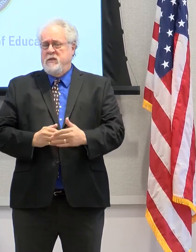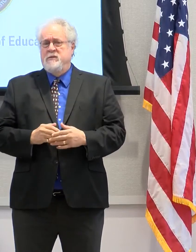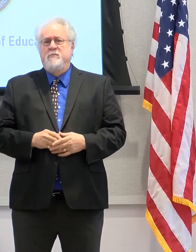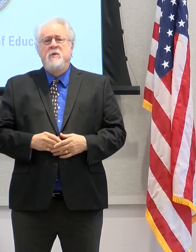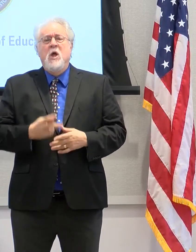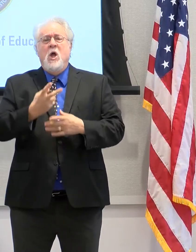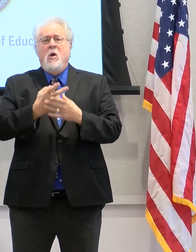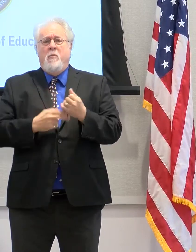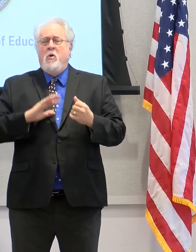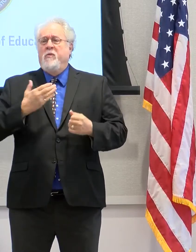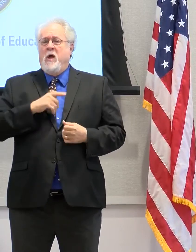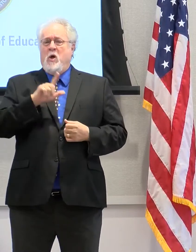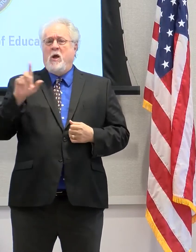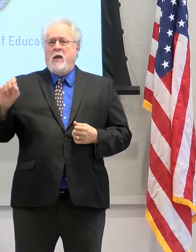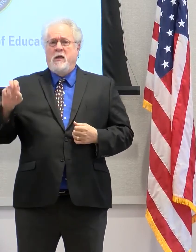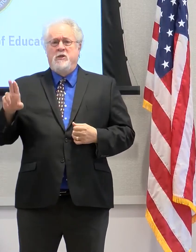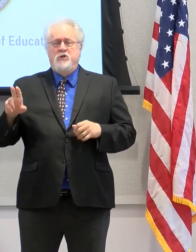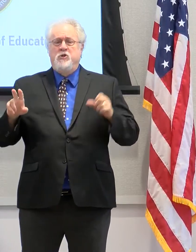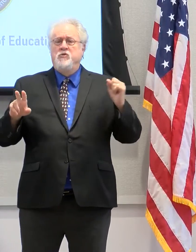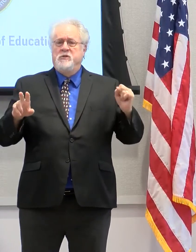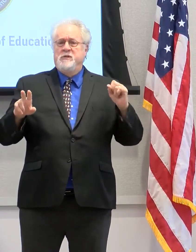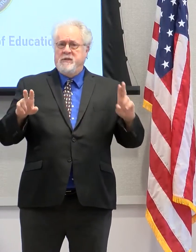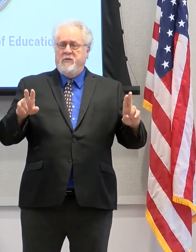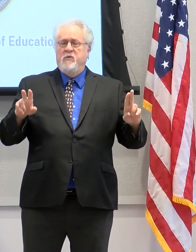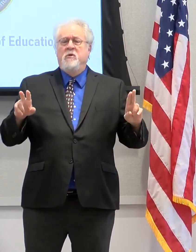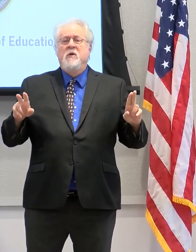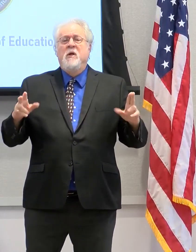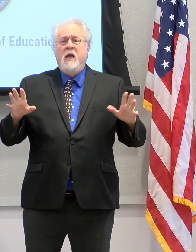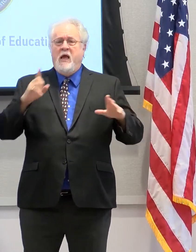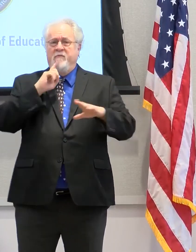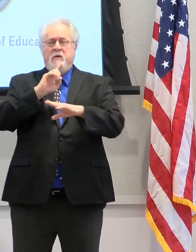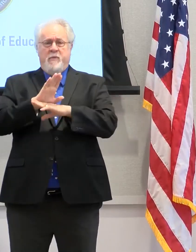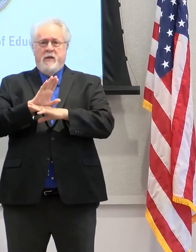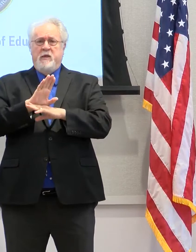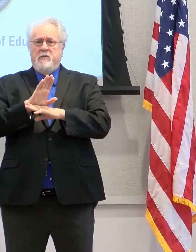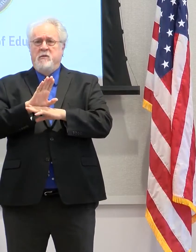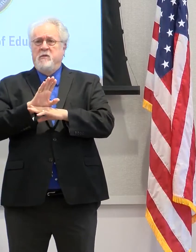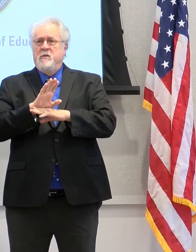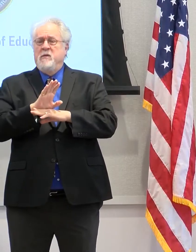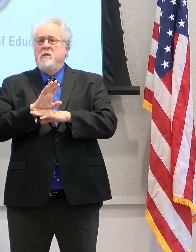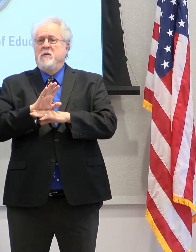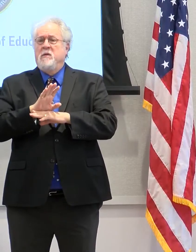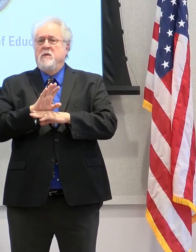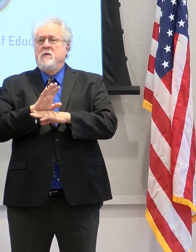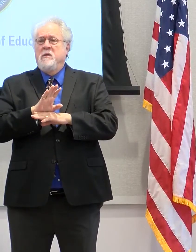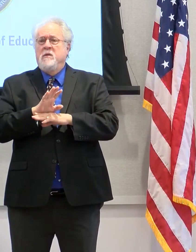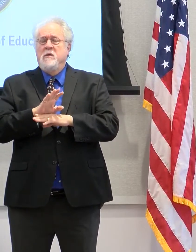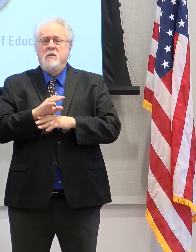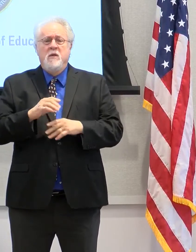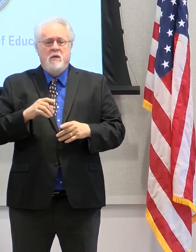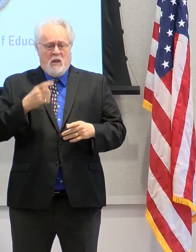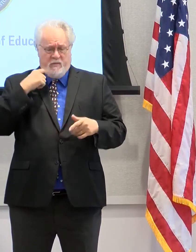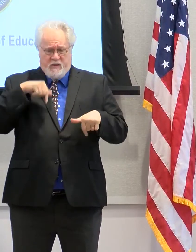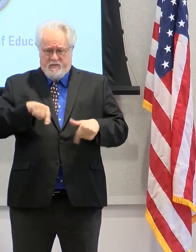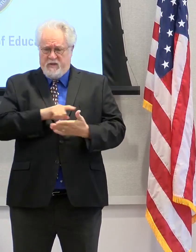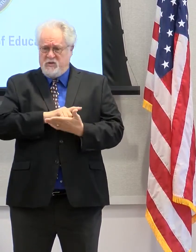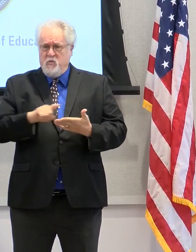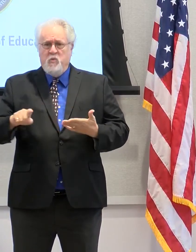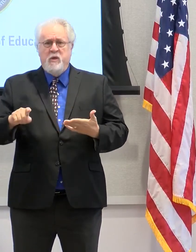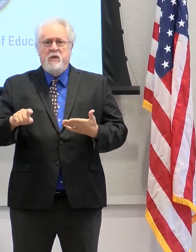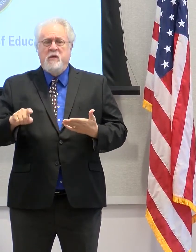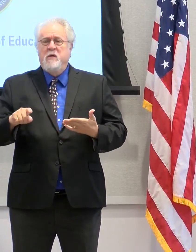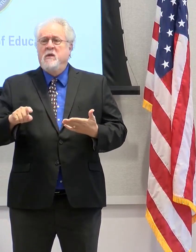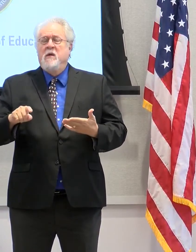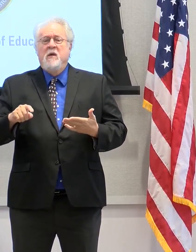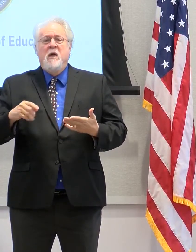Both LSU and Southern have committed, if you will, and I think just this week there was a